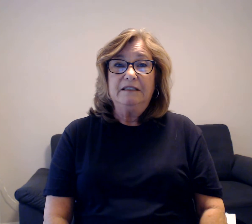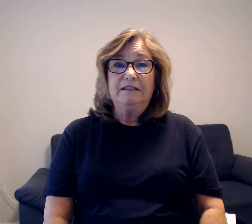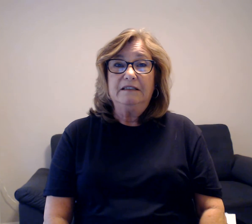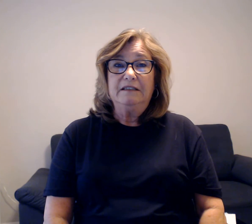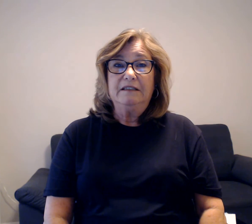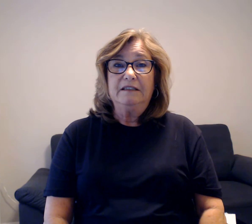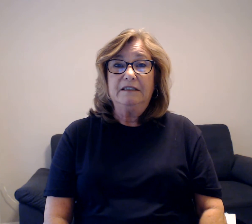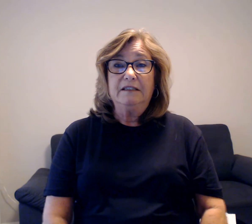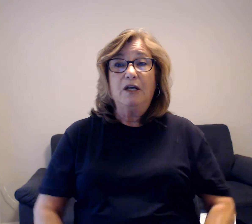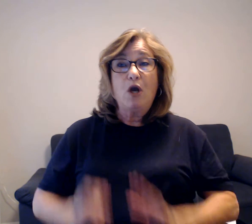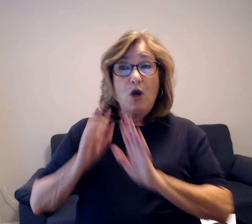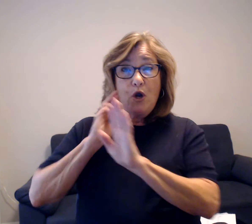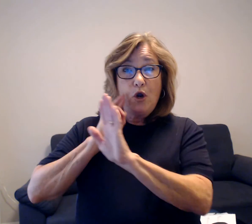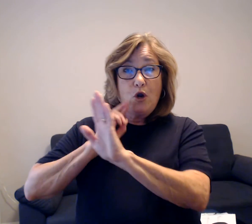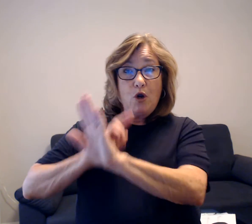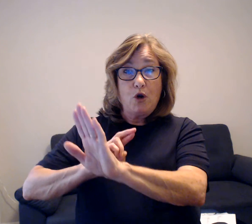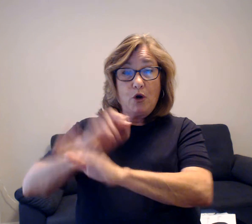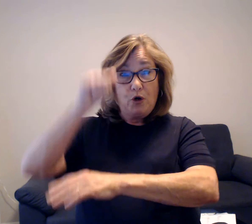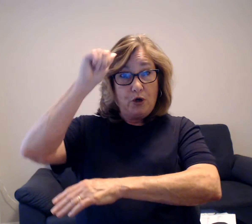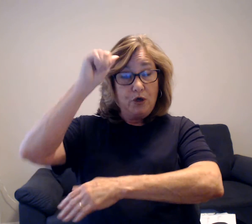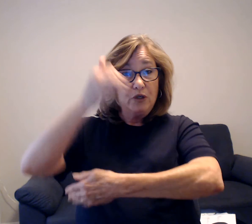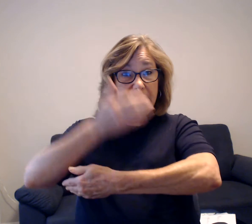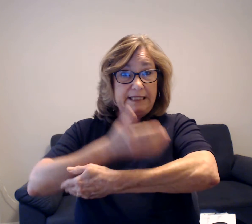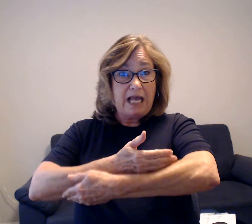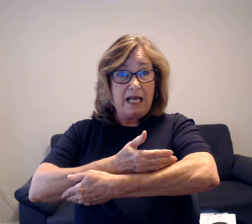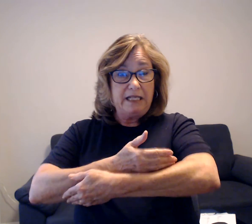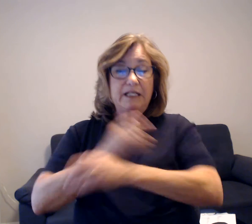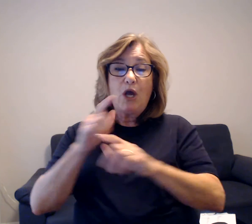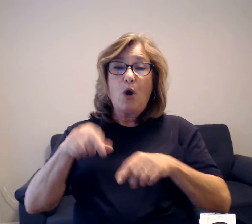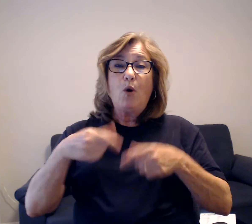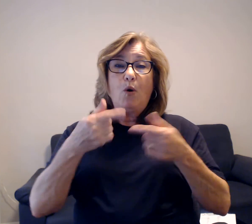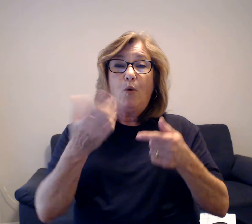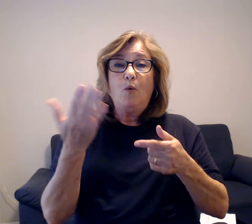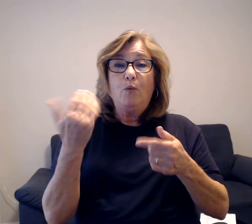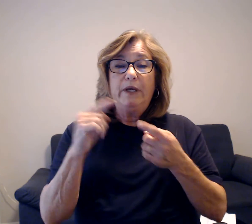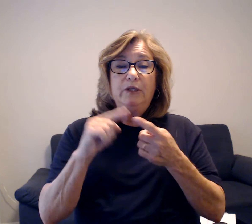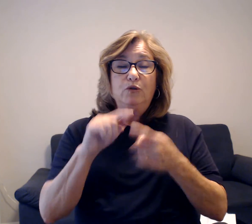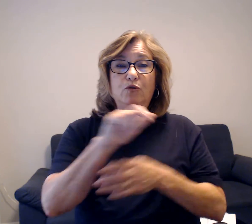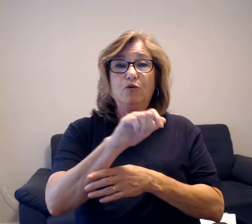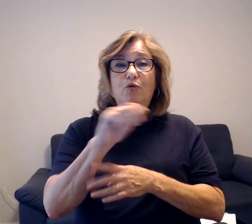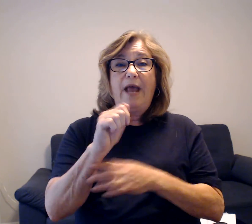it will be a a picnic. camp in the mountains.